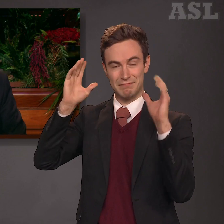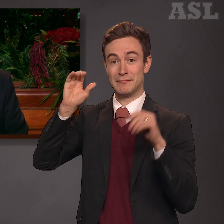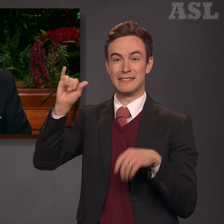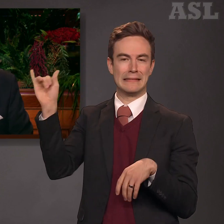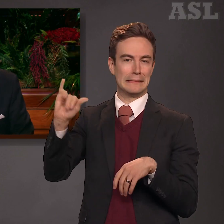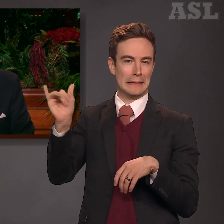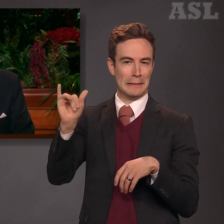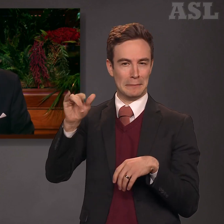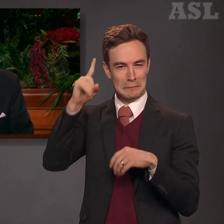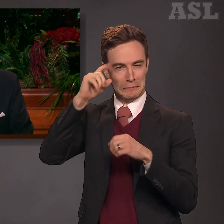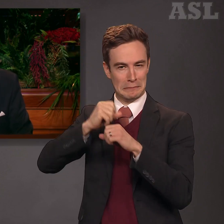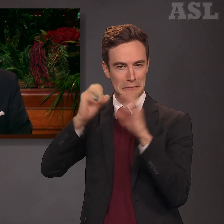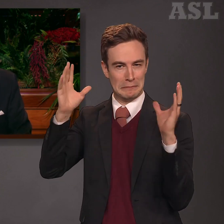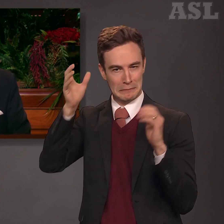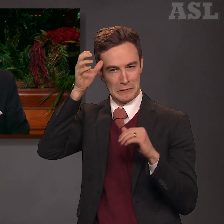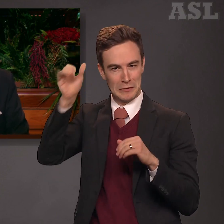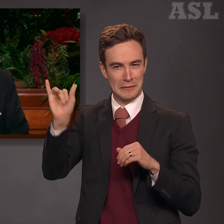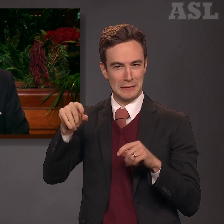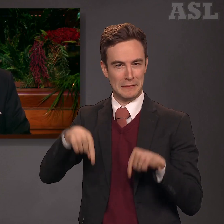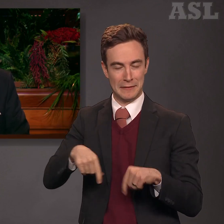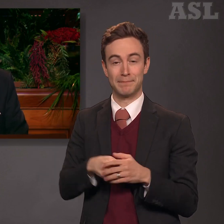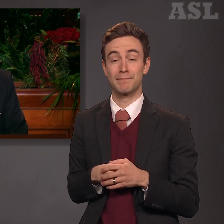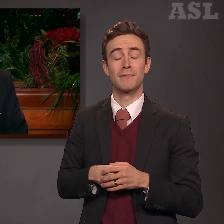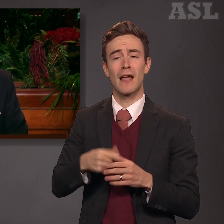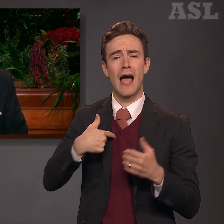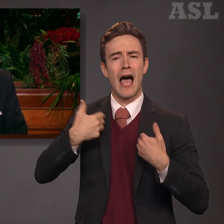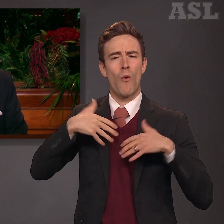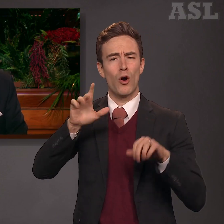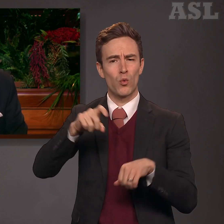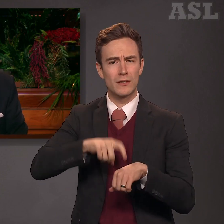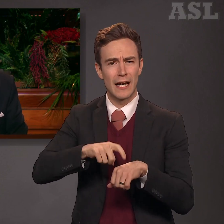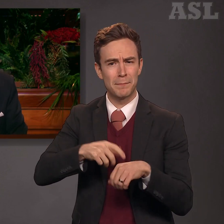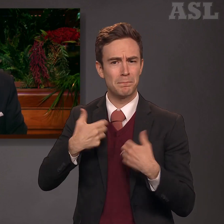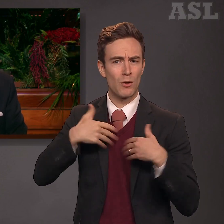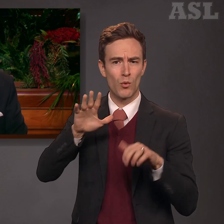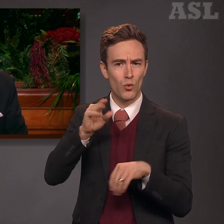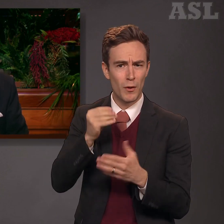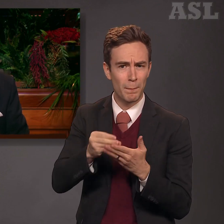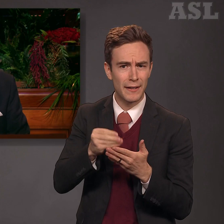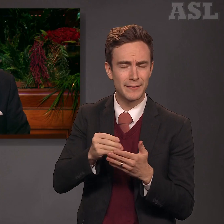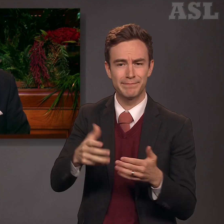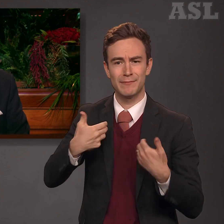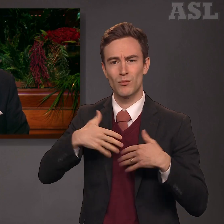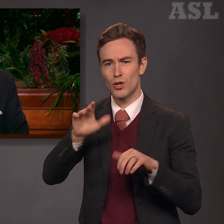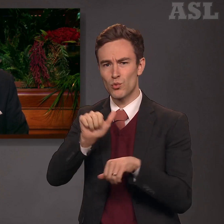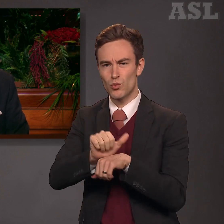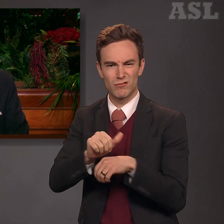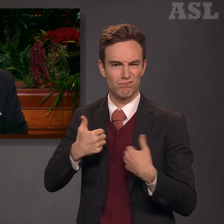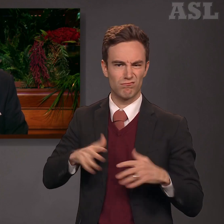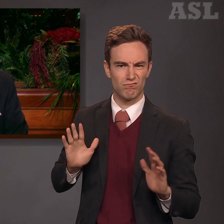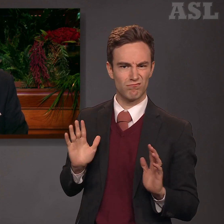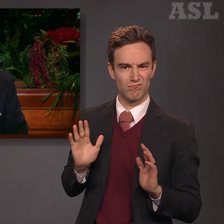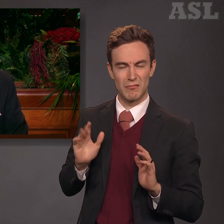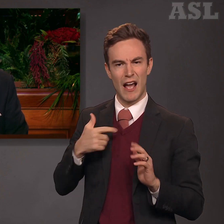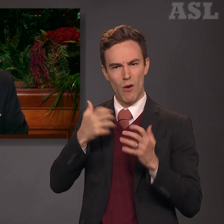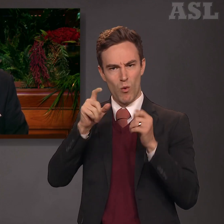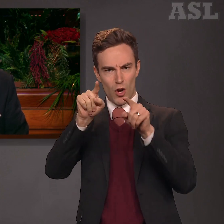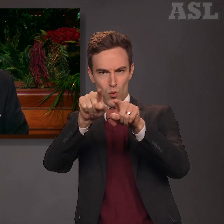this, I don't want your time or your money or your work as much as I just want you.